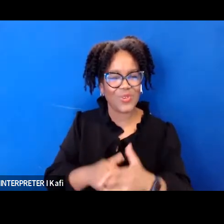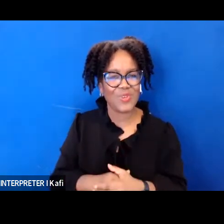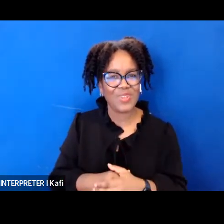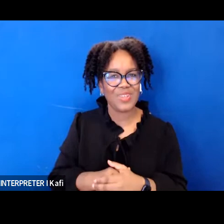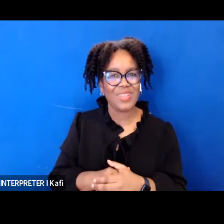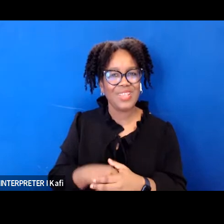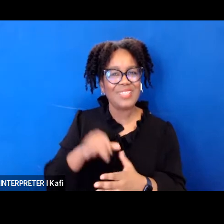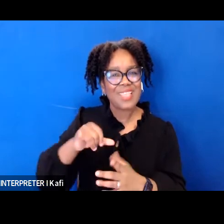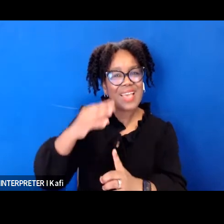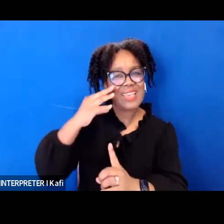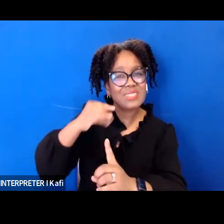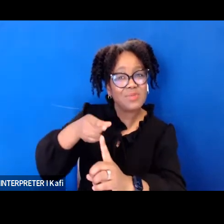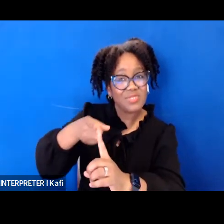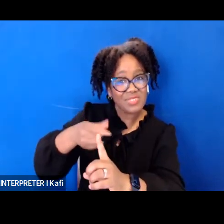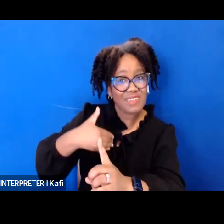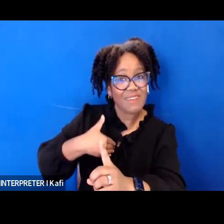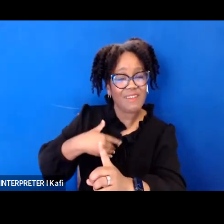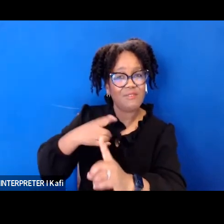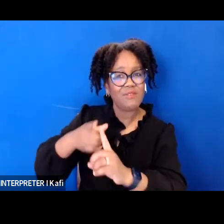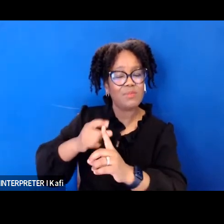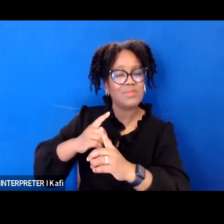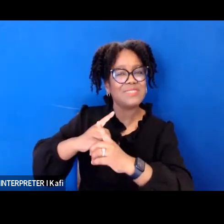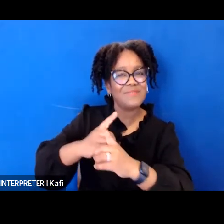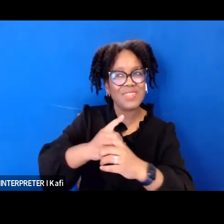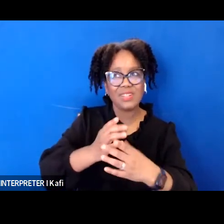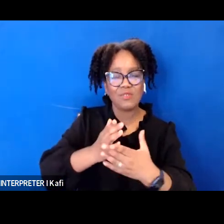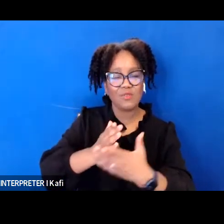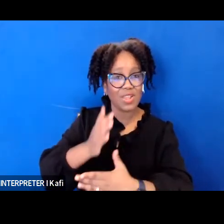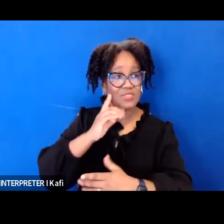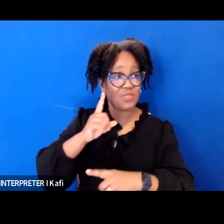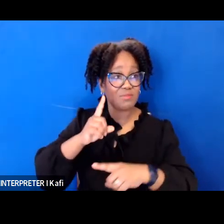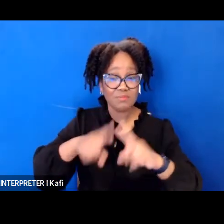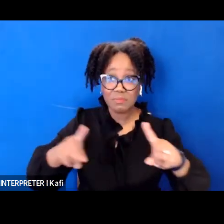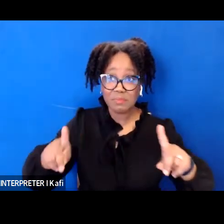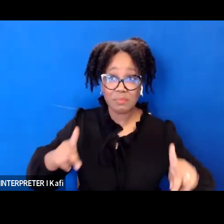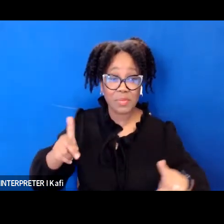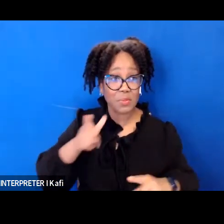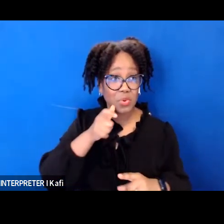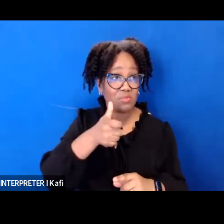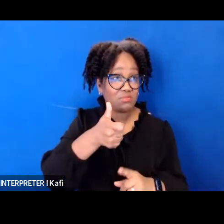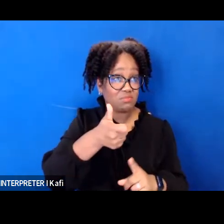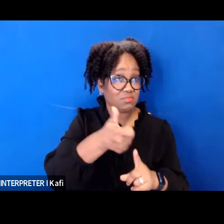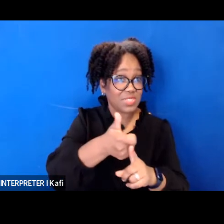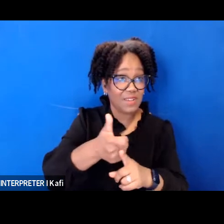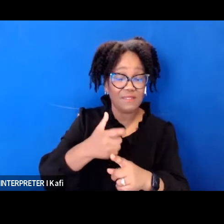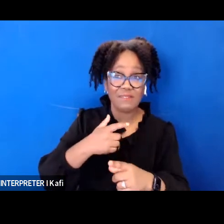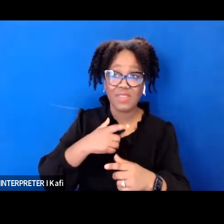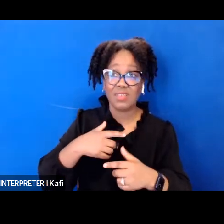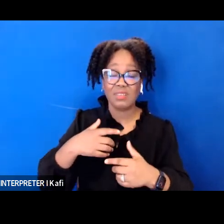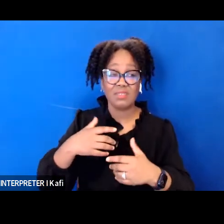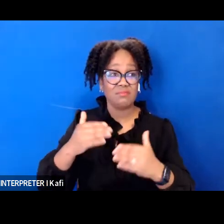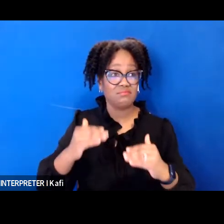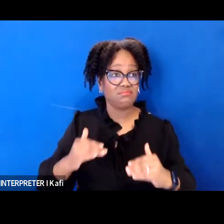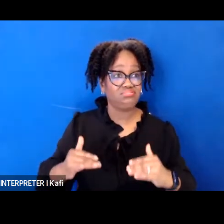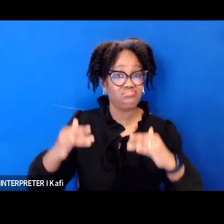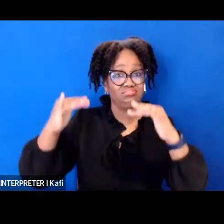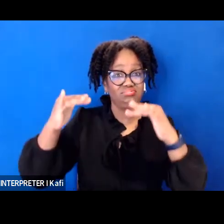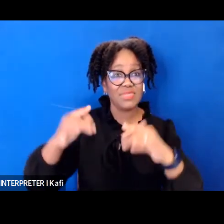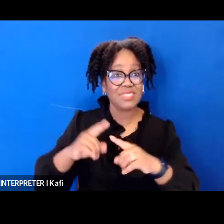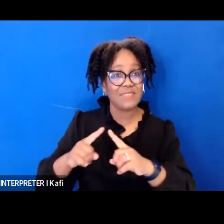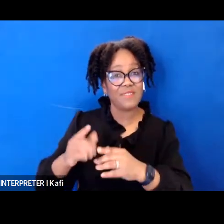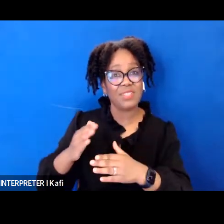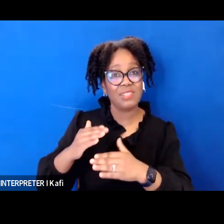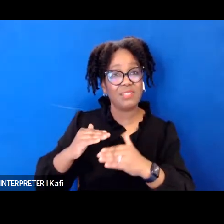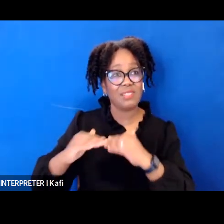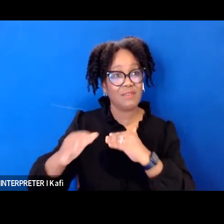rights of individuals from all walks of life including individuals with disabilities gives judge jackson a keen awareness